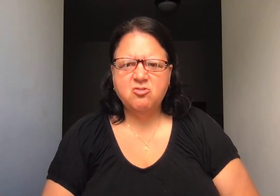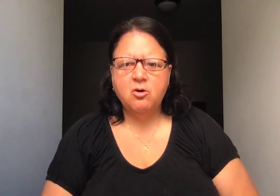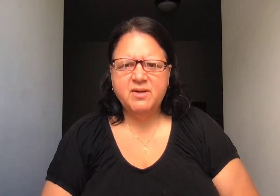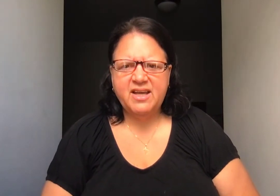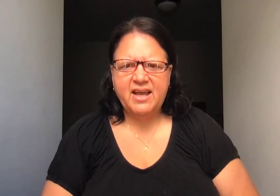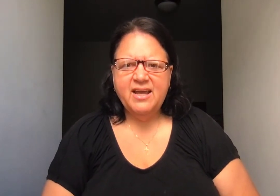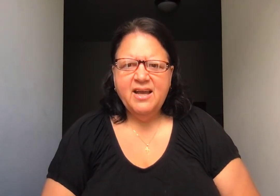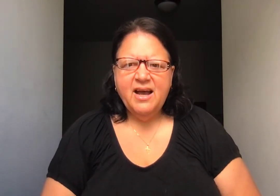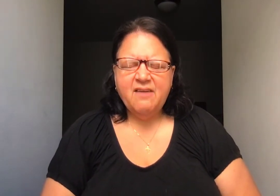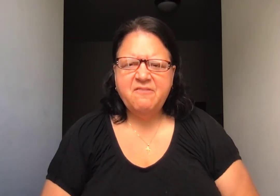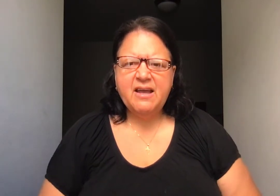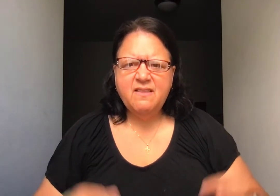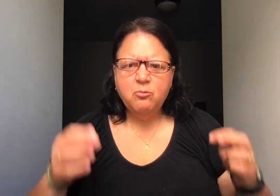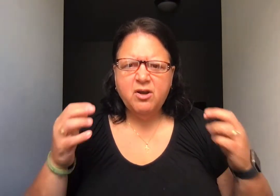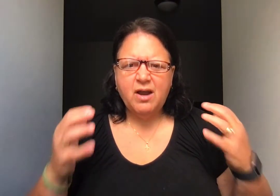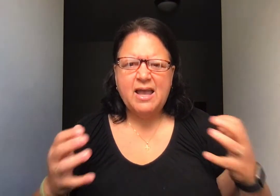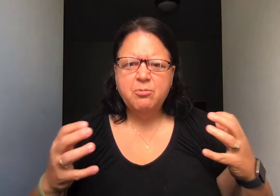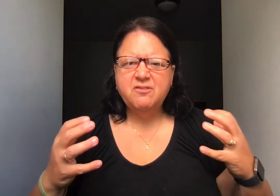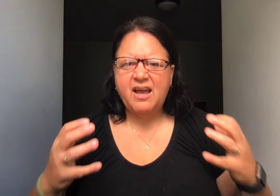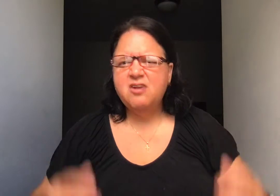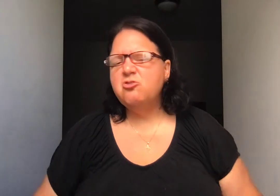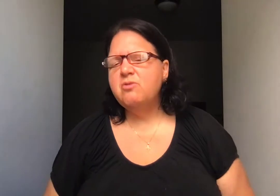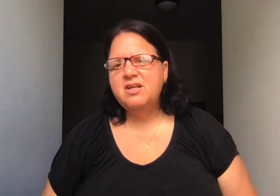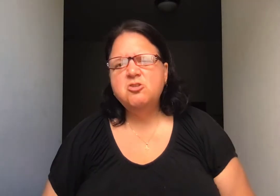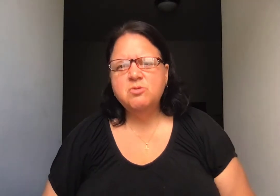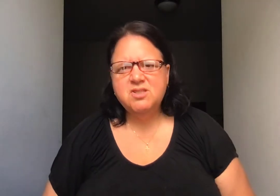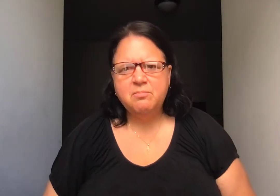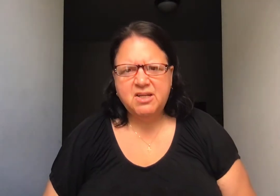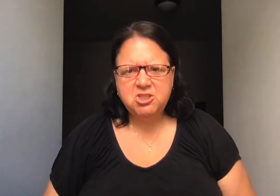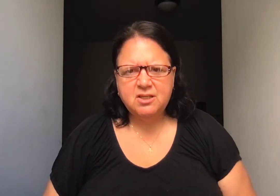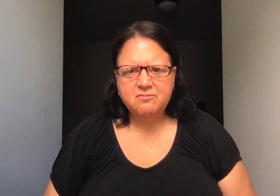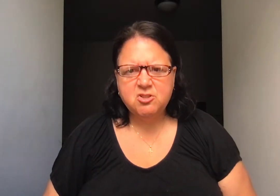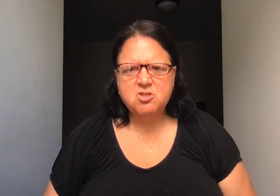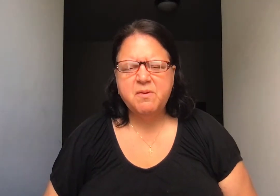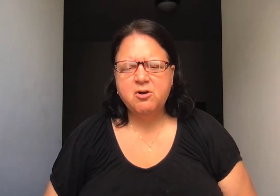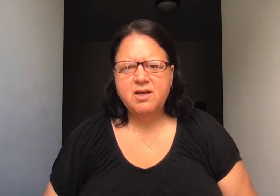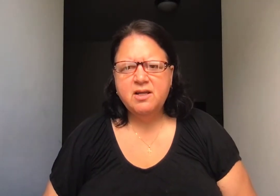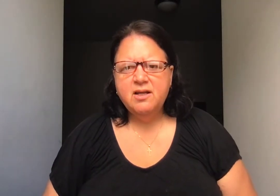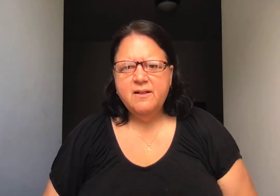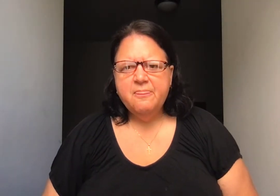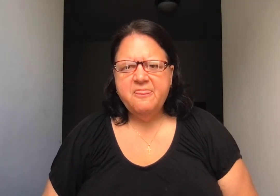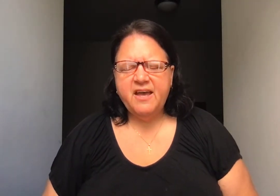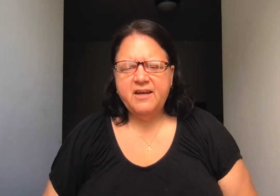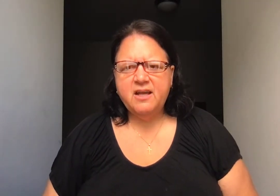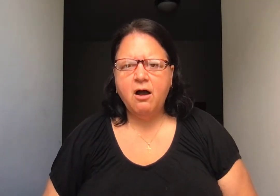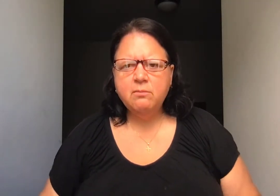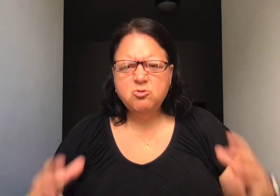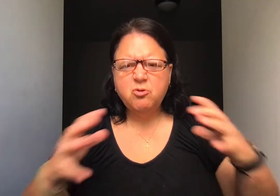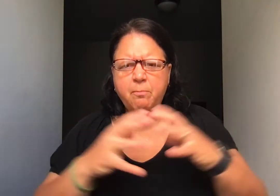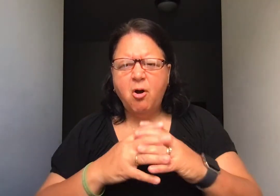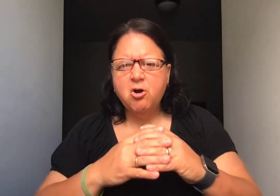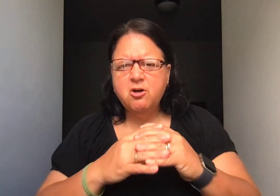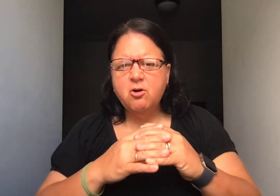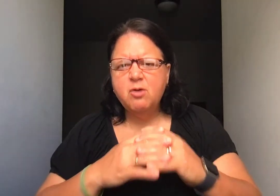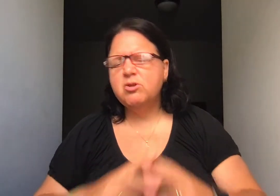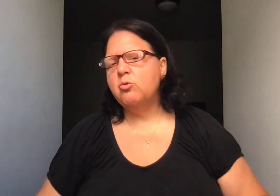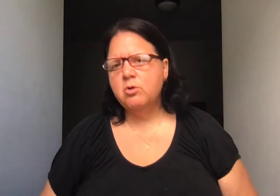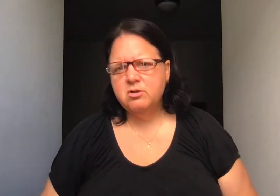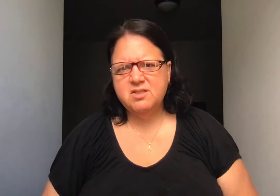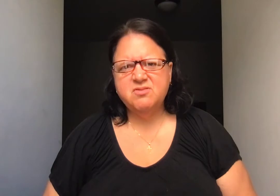psalm a day. I find that we are able to enter into a dimension of the Spirit that comes from partnering with the words of